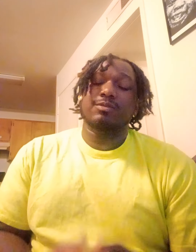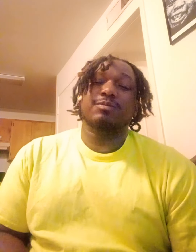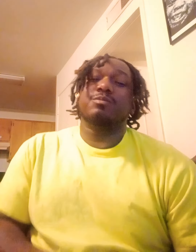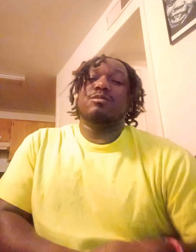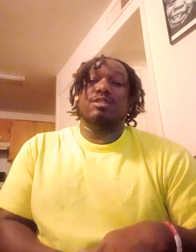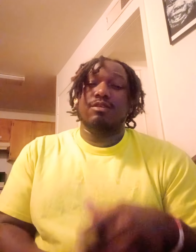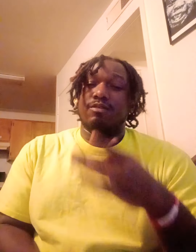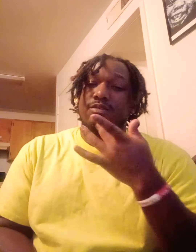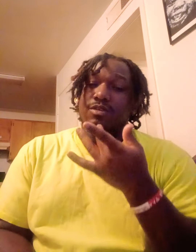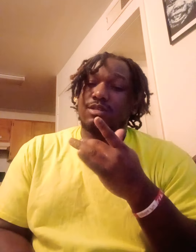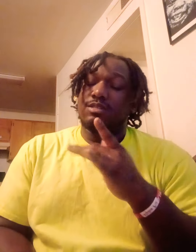hands to